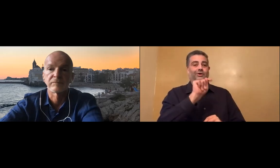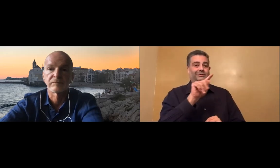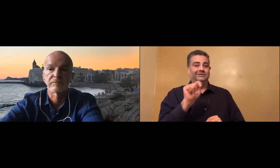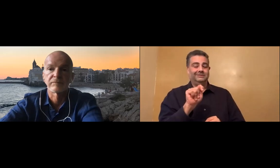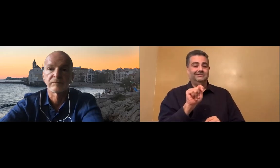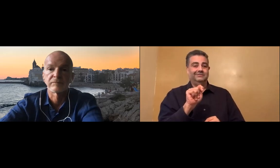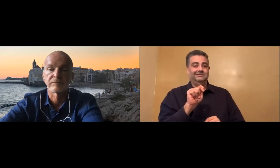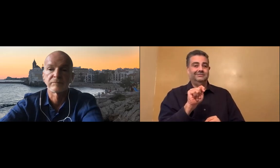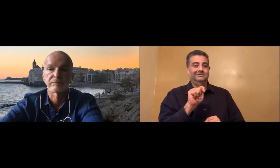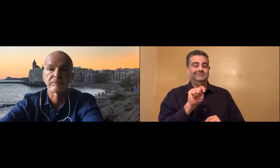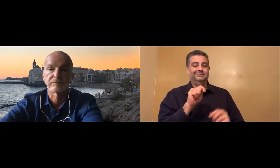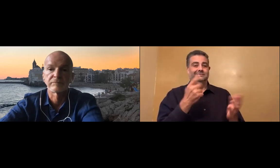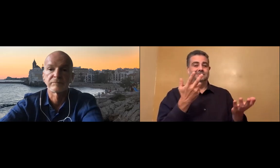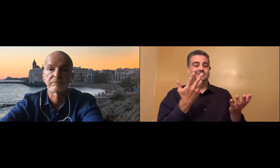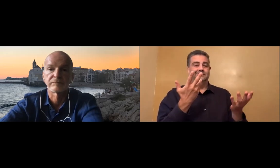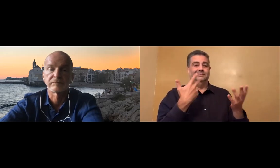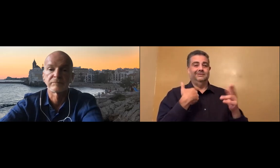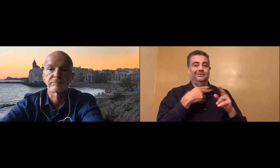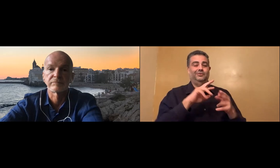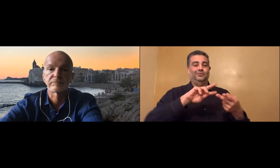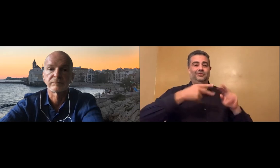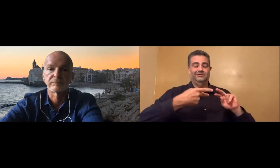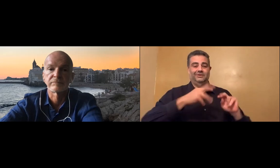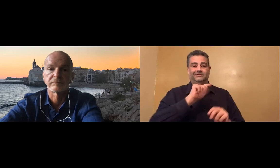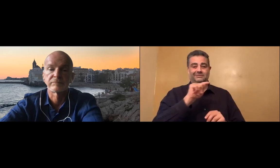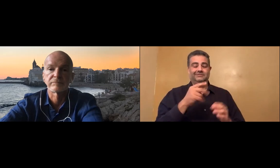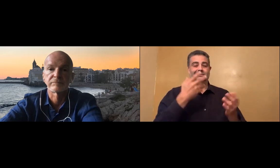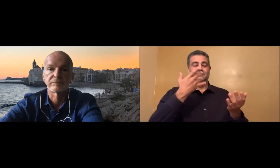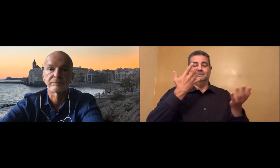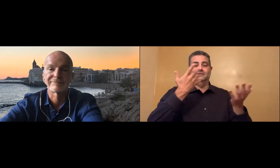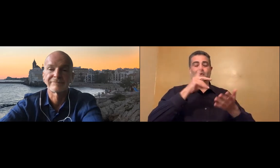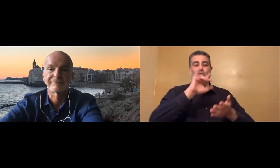So that's what I call reverse RTT.